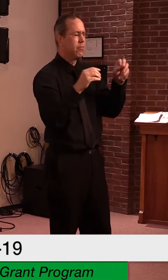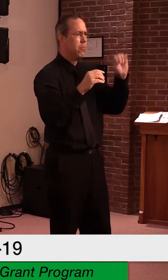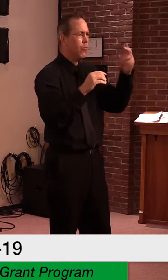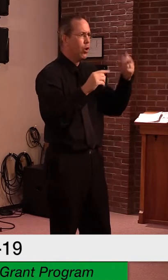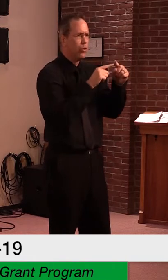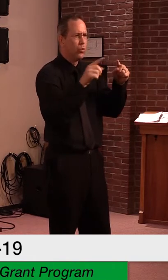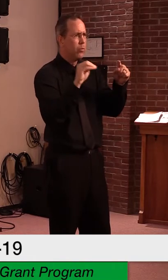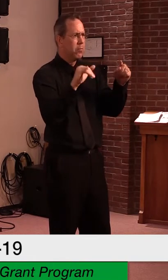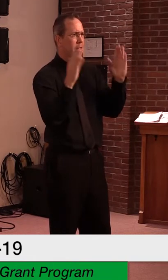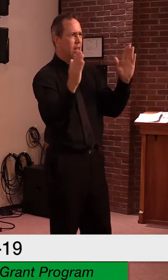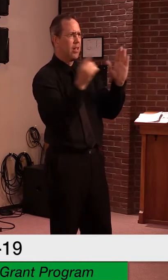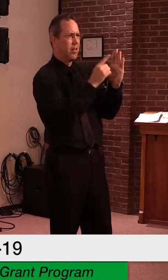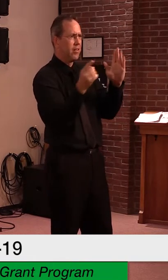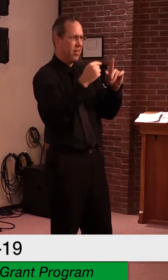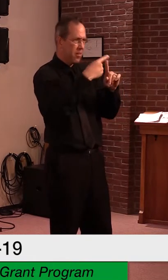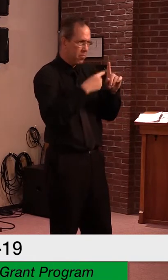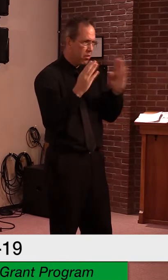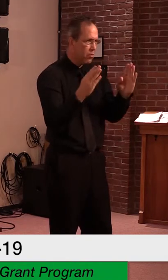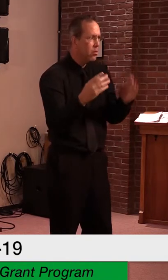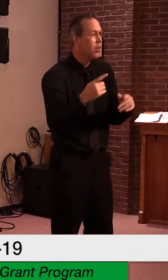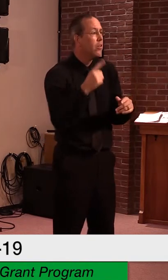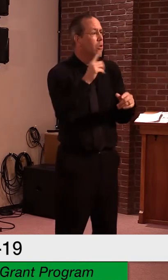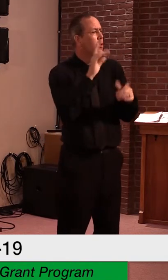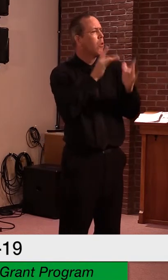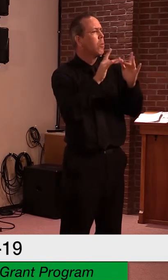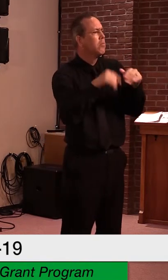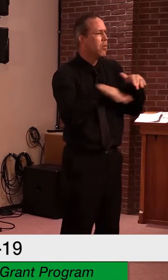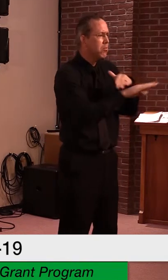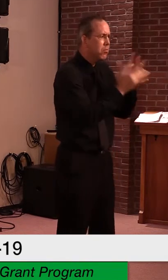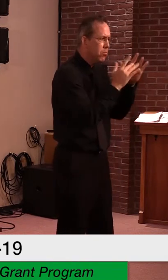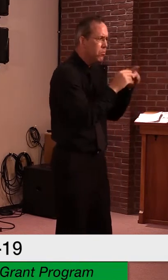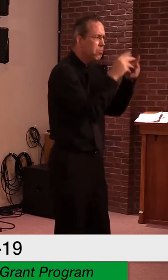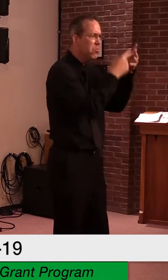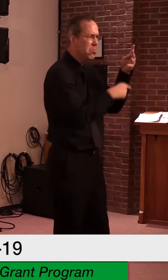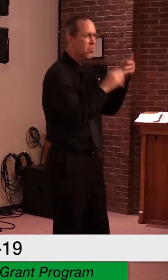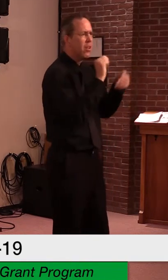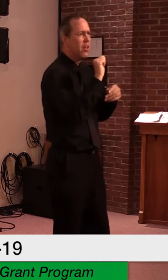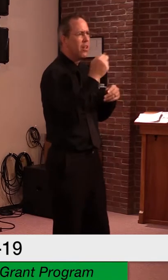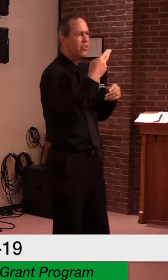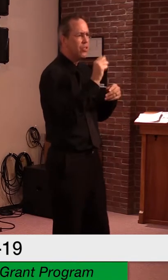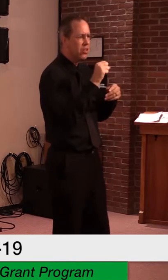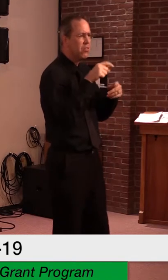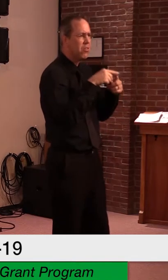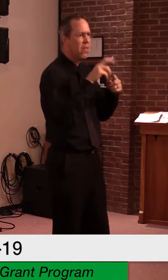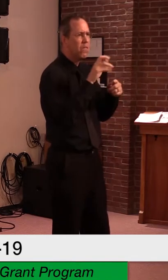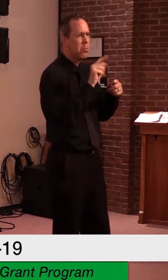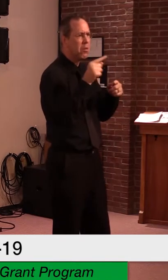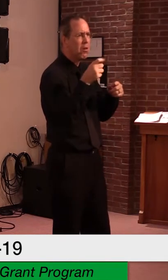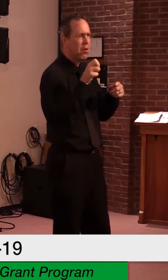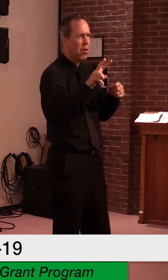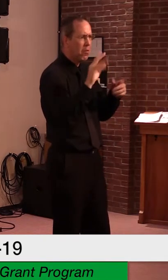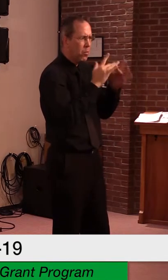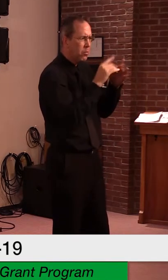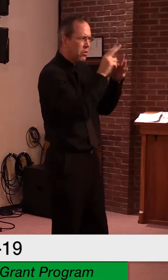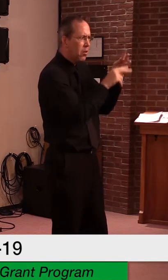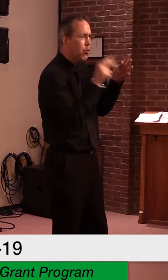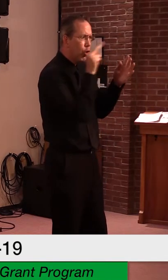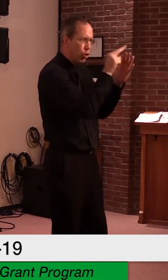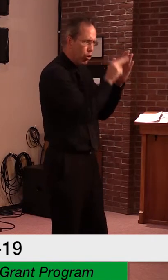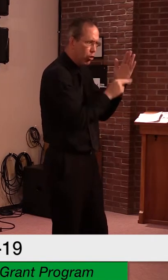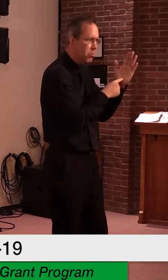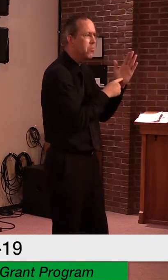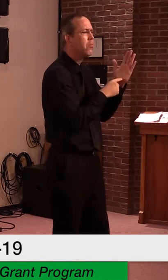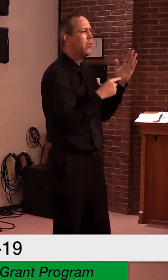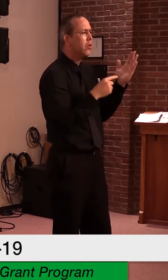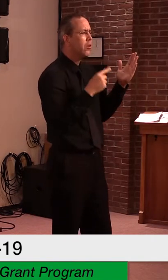on the Agency of Human Services website and the Governor had mentioned it. I'll just repeat it one more time. Human